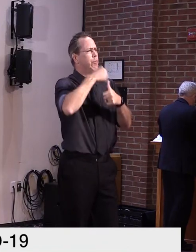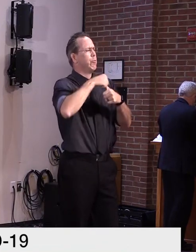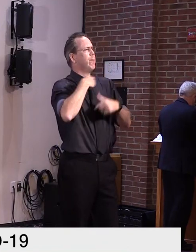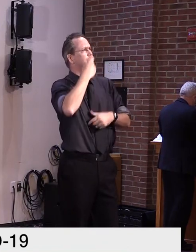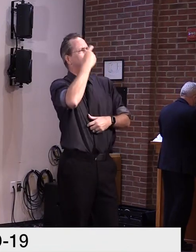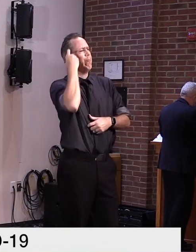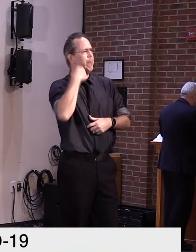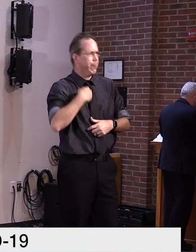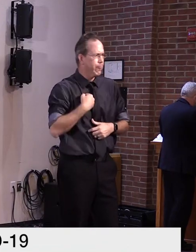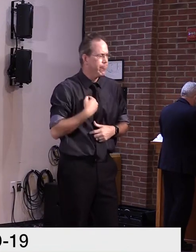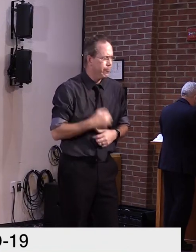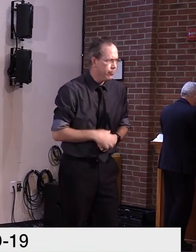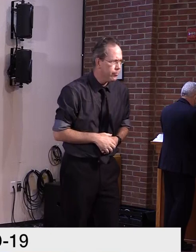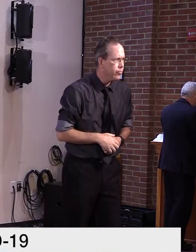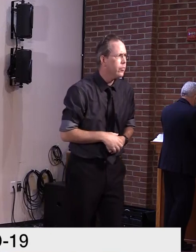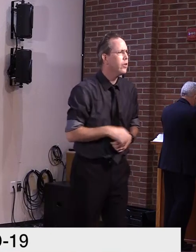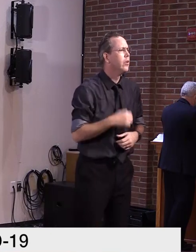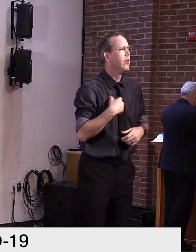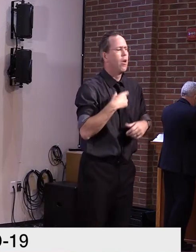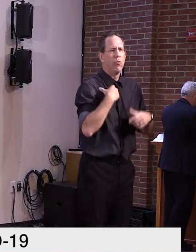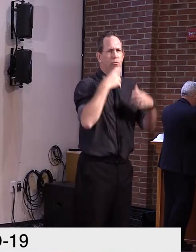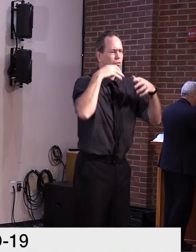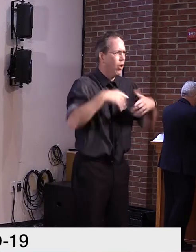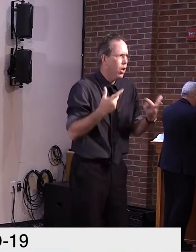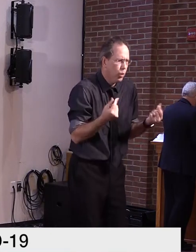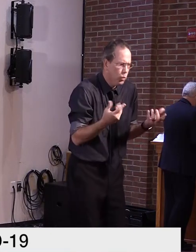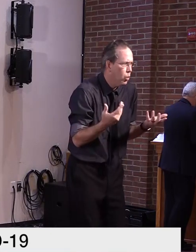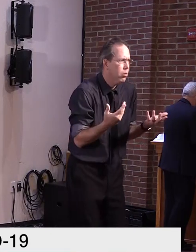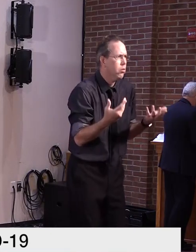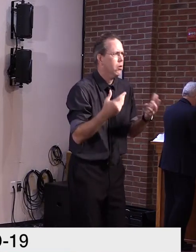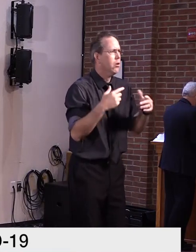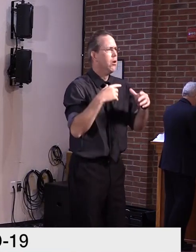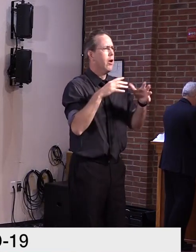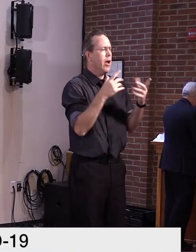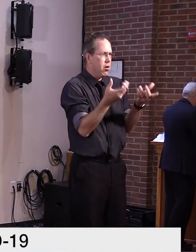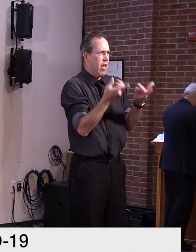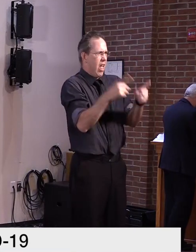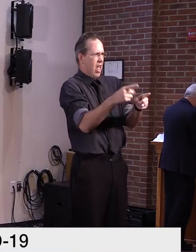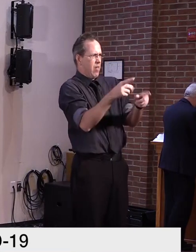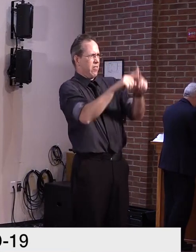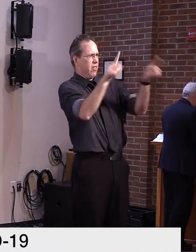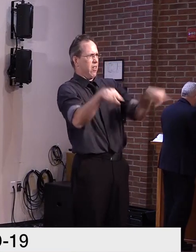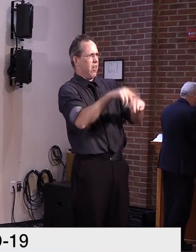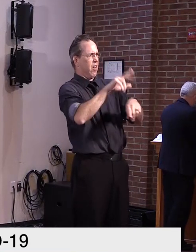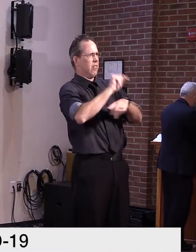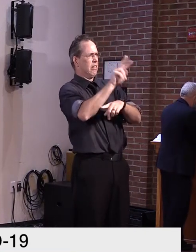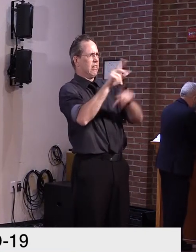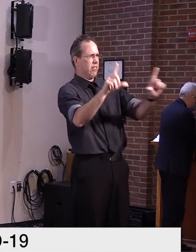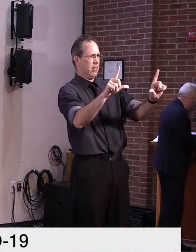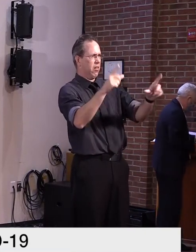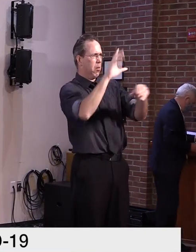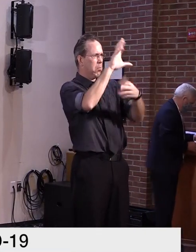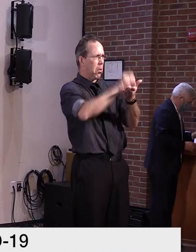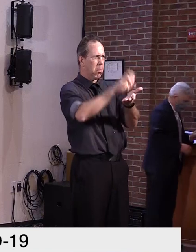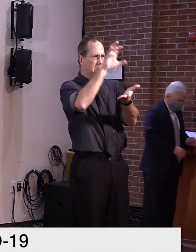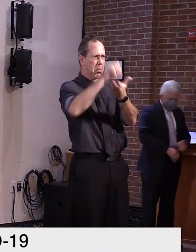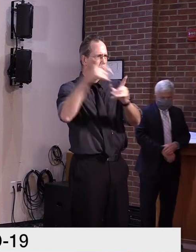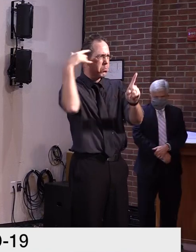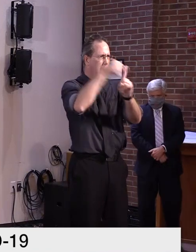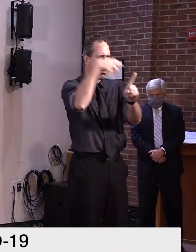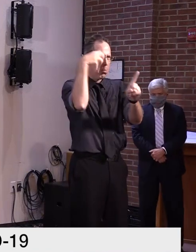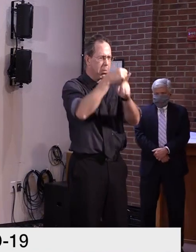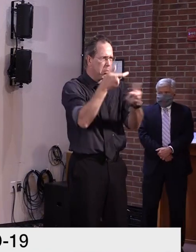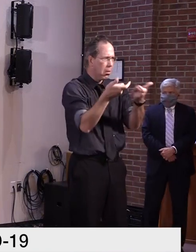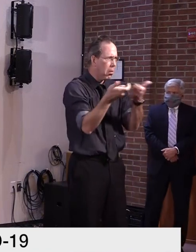The shock of what was unfolding right before our eyes. We remember the pain we